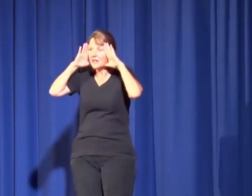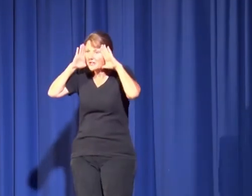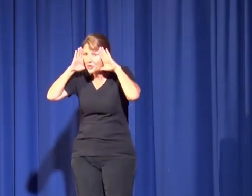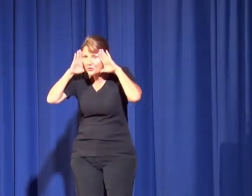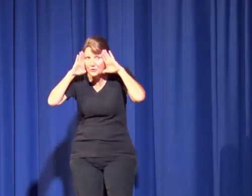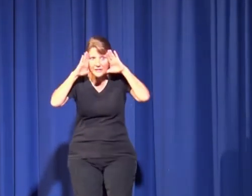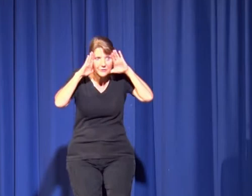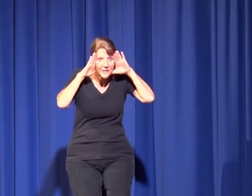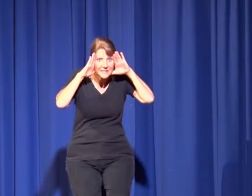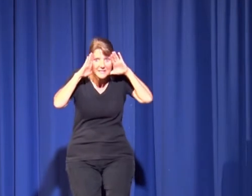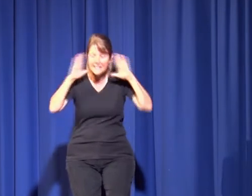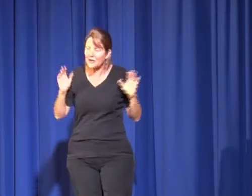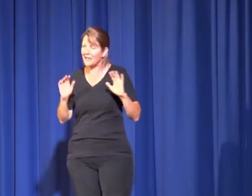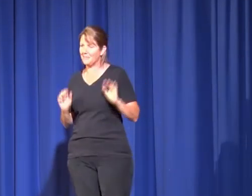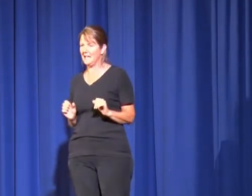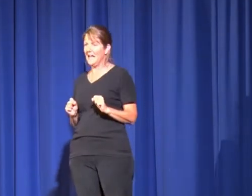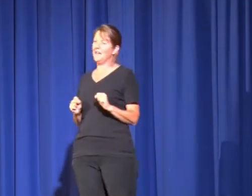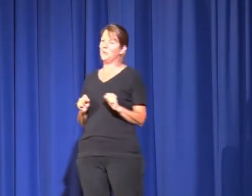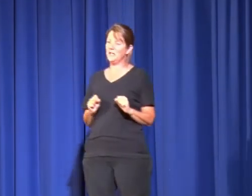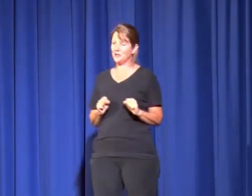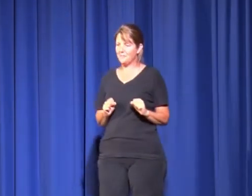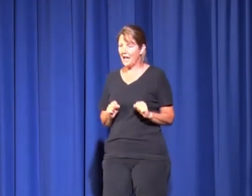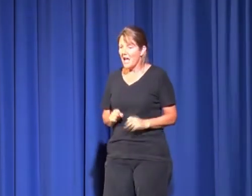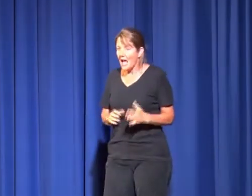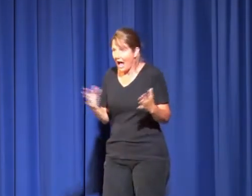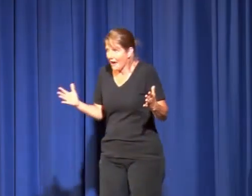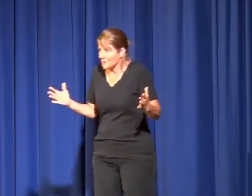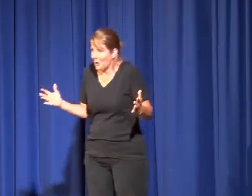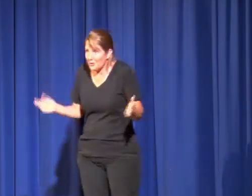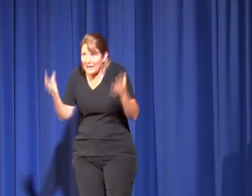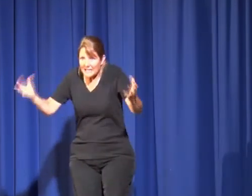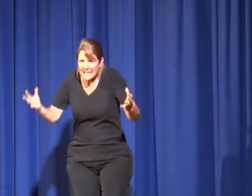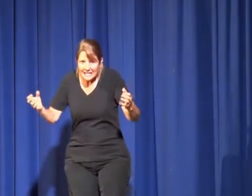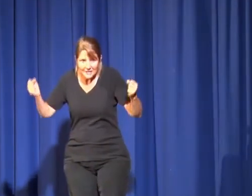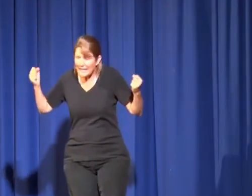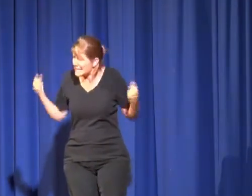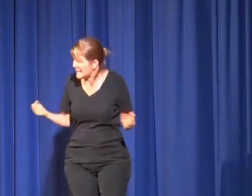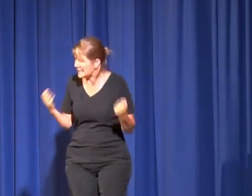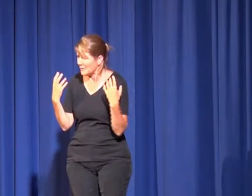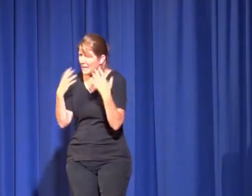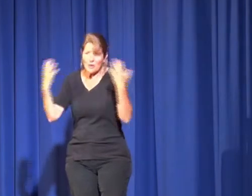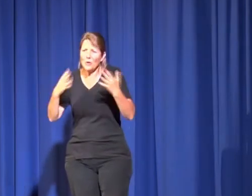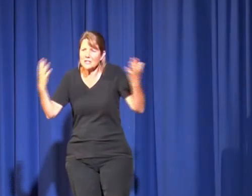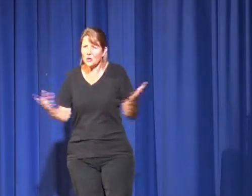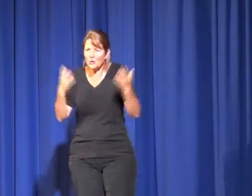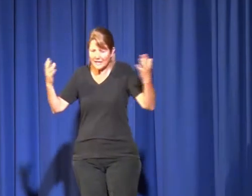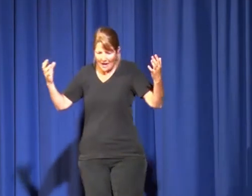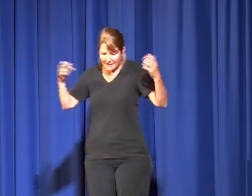were these two little faces staring at me in the window. And I was blown away. They'd done it. They'd done it. All this talk and